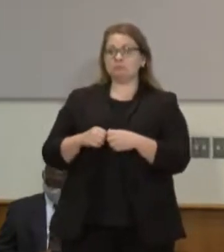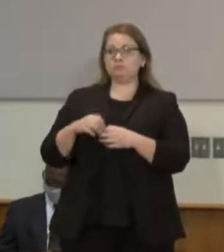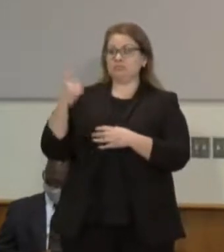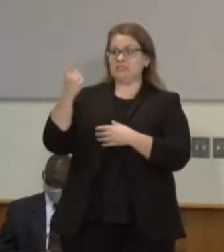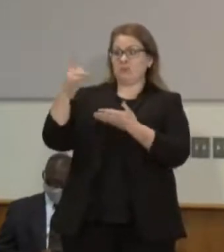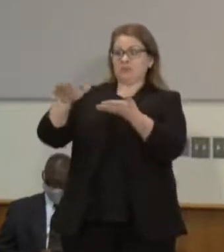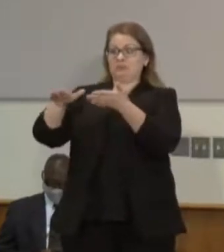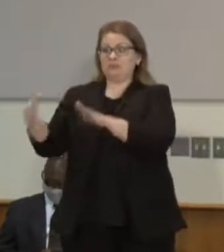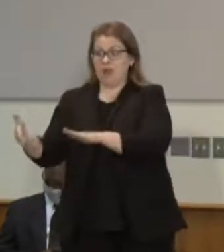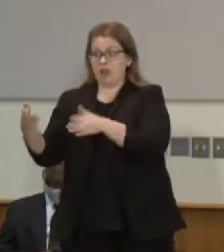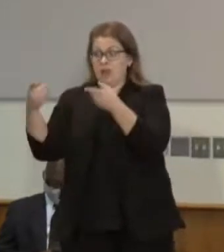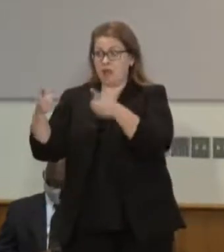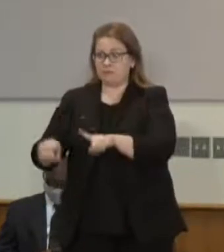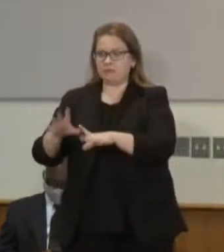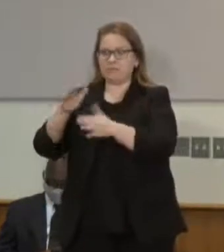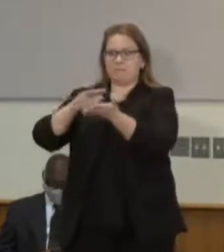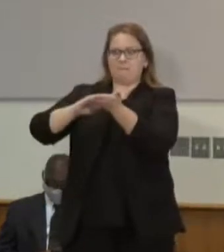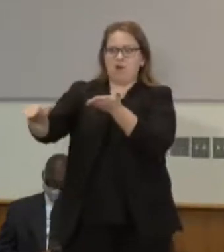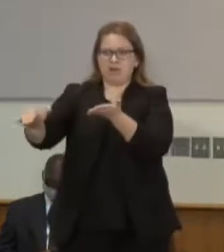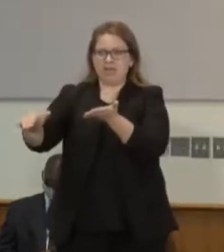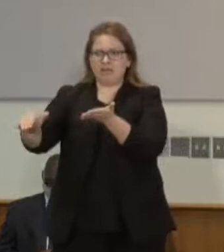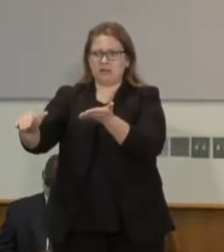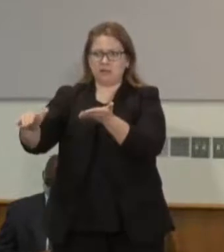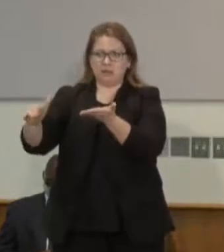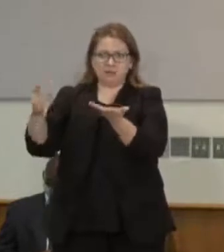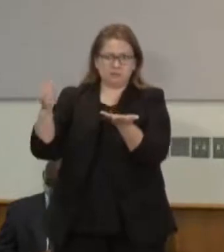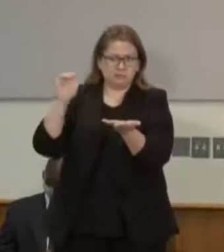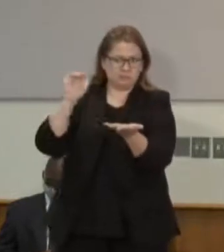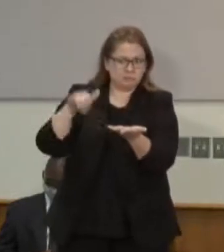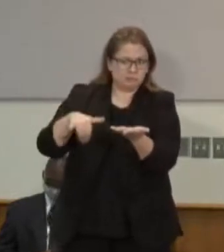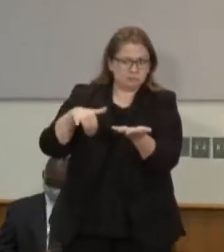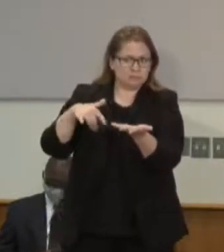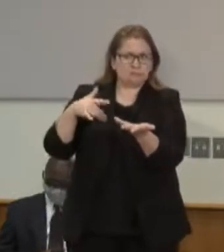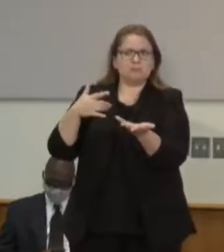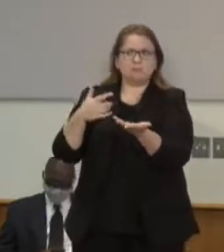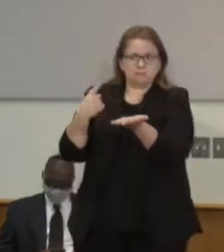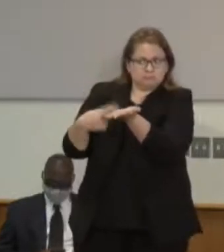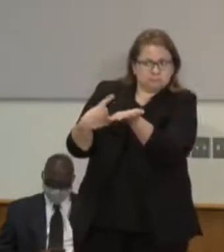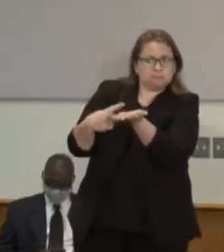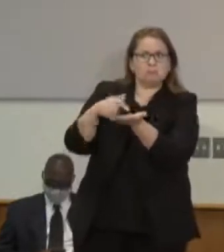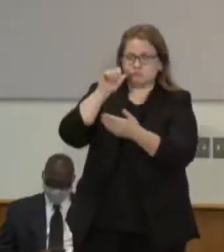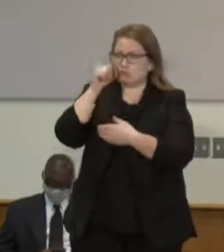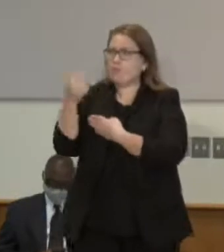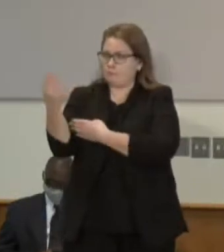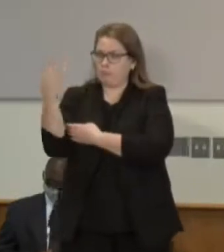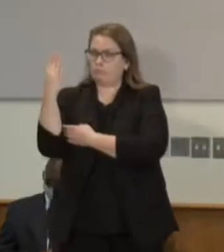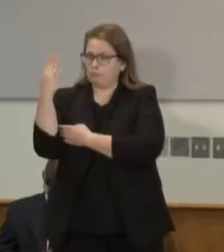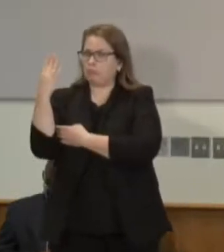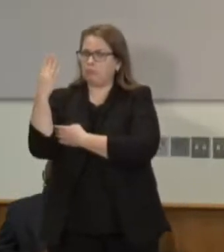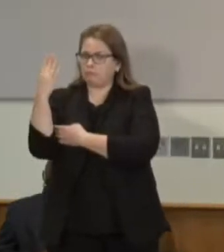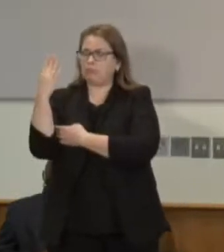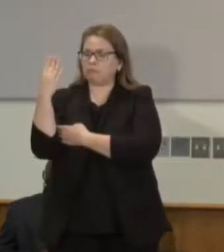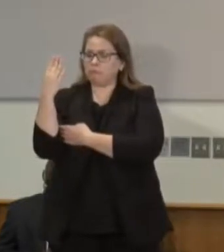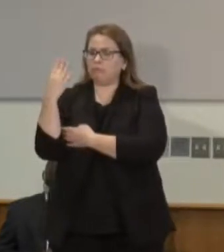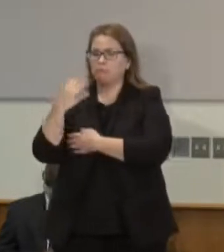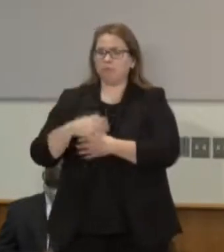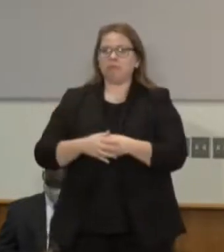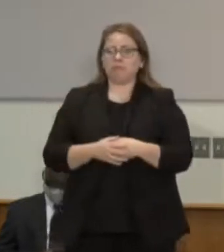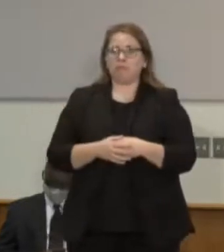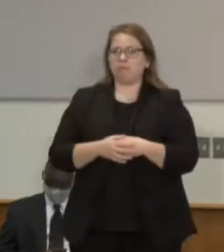I think we've landed I certainly don't want to speak for the attorney general or the chief justice but at this time there has been no formal